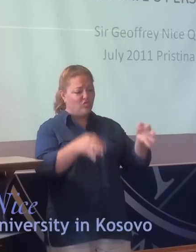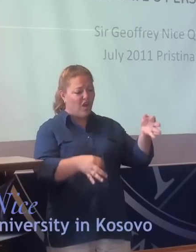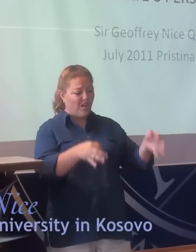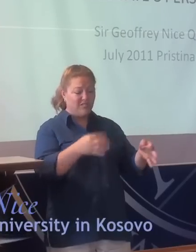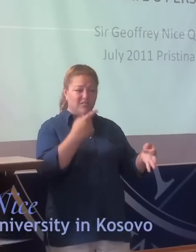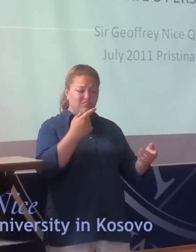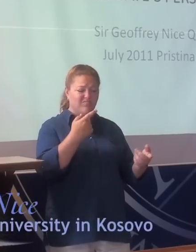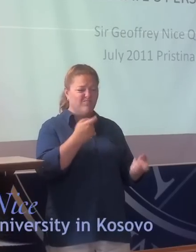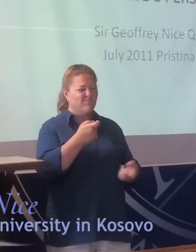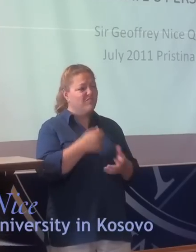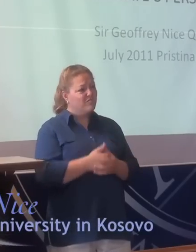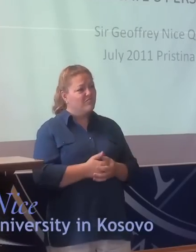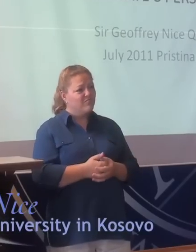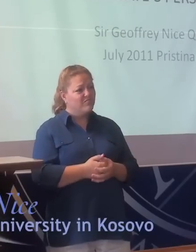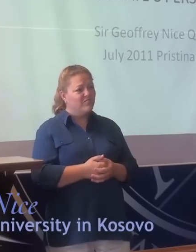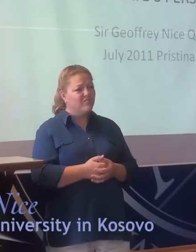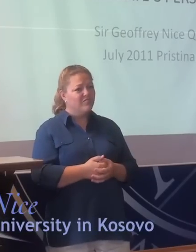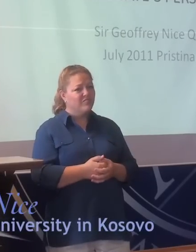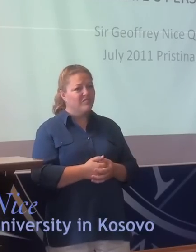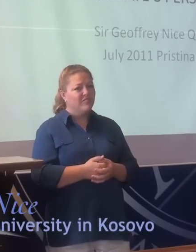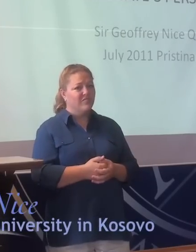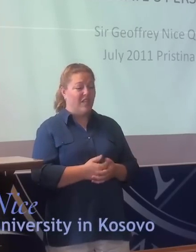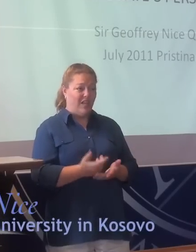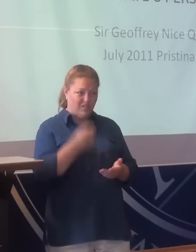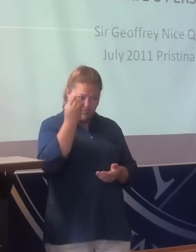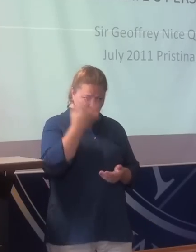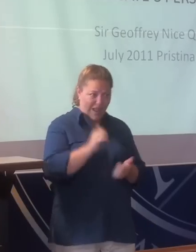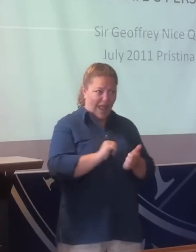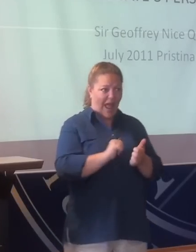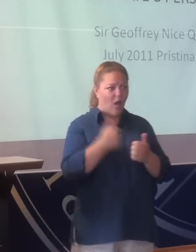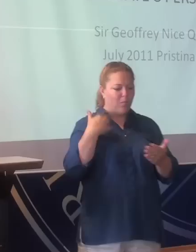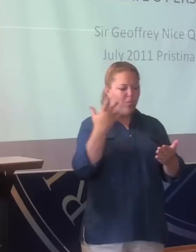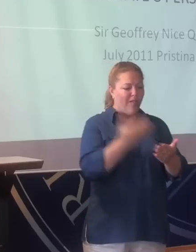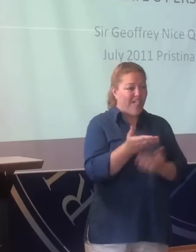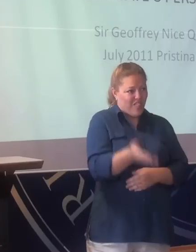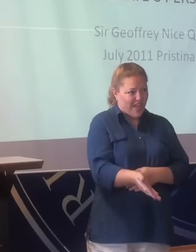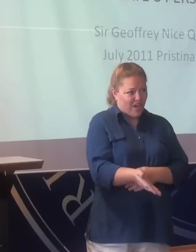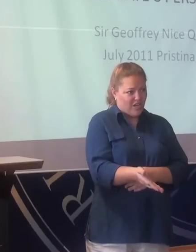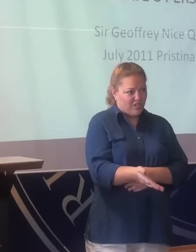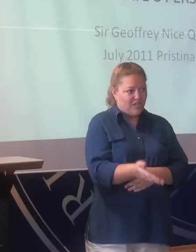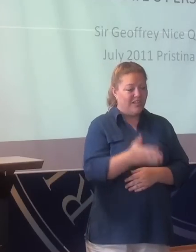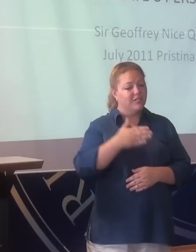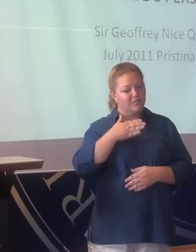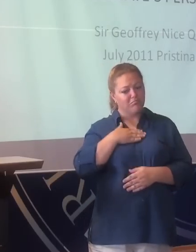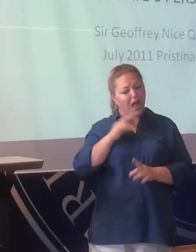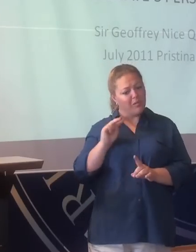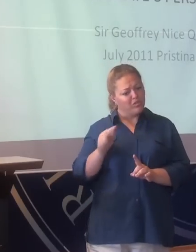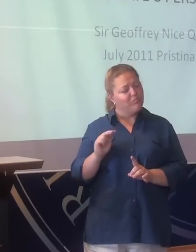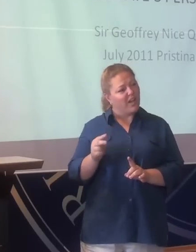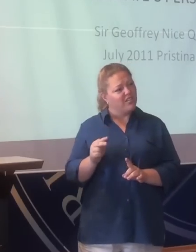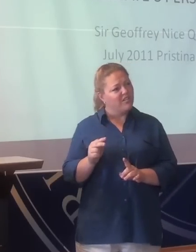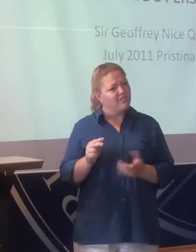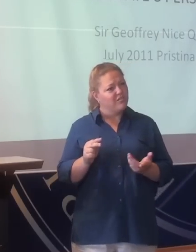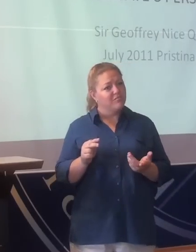and a word or so about how I find myself there, because the perspective of a speaker is sometimes